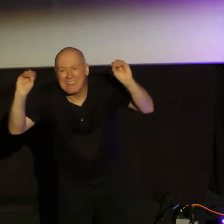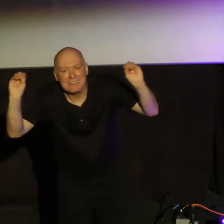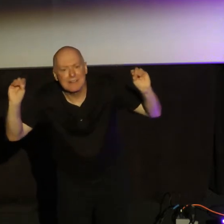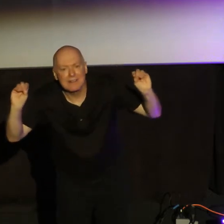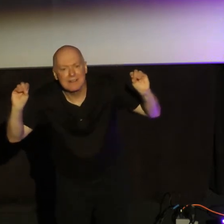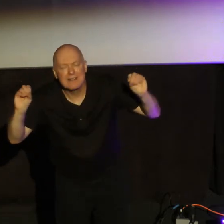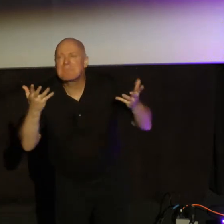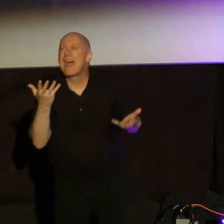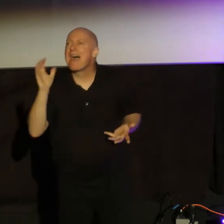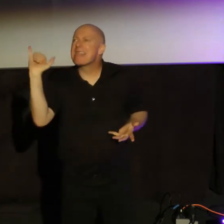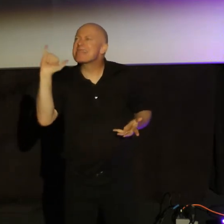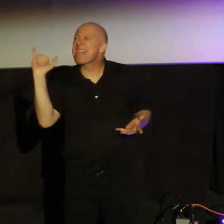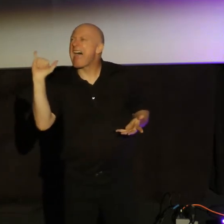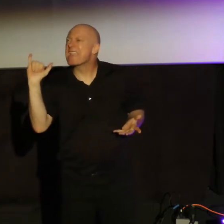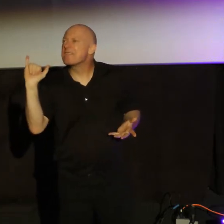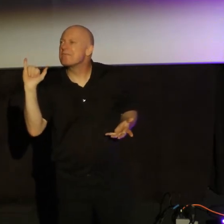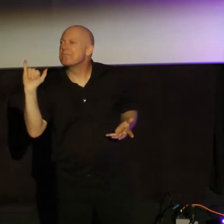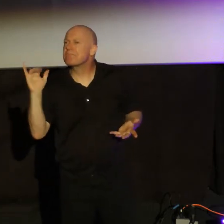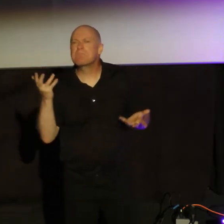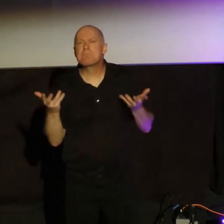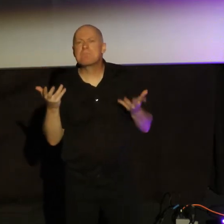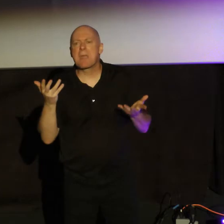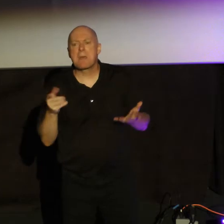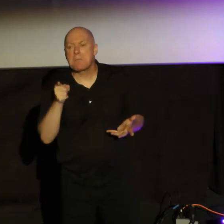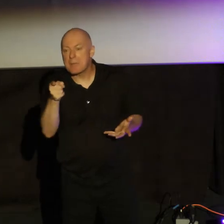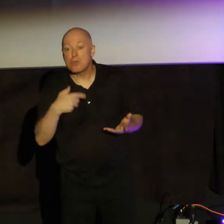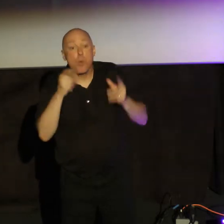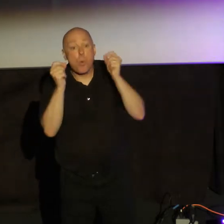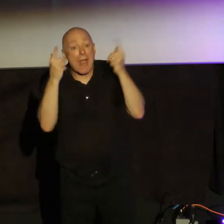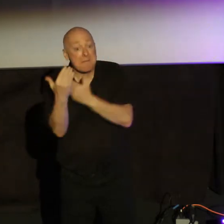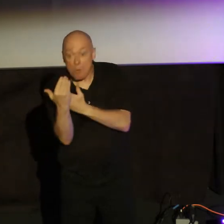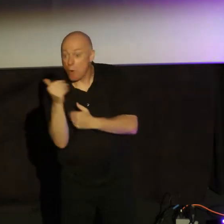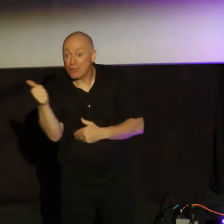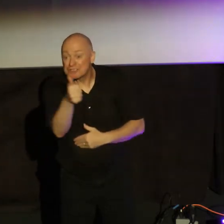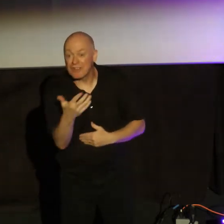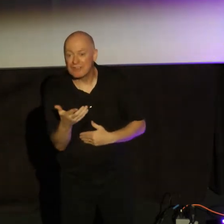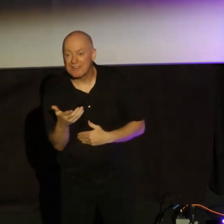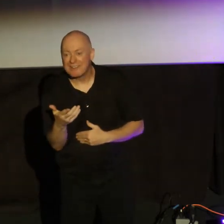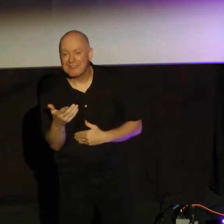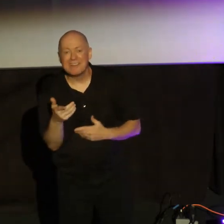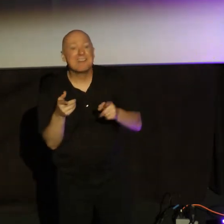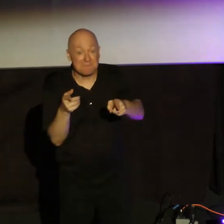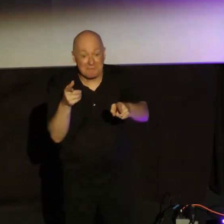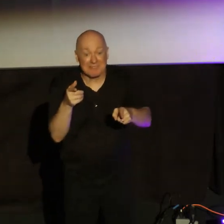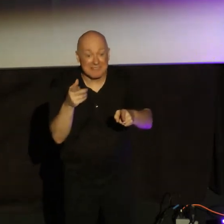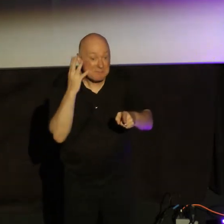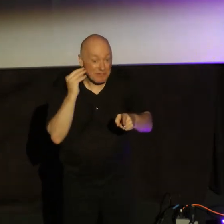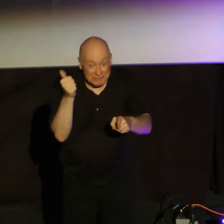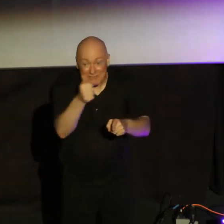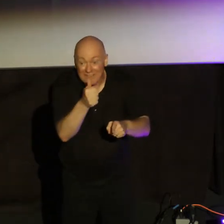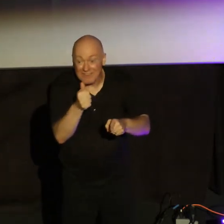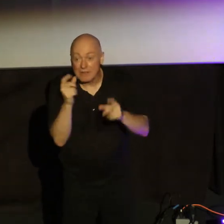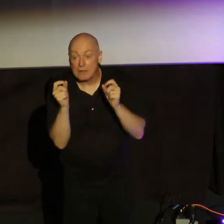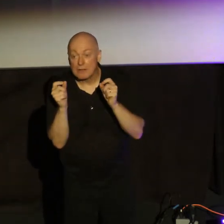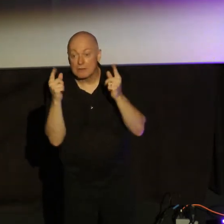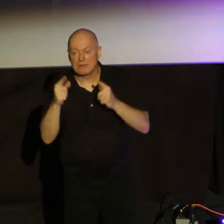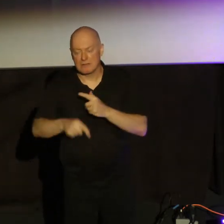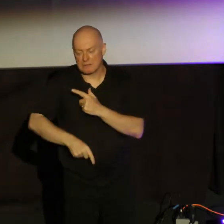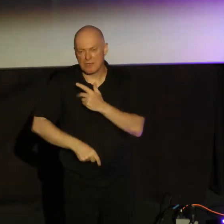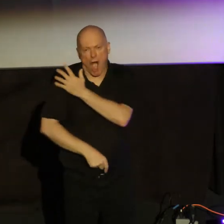It's like if you've ever had, wake up in the morning. And have you ever had this before? You wake up in the morning and you have an arm that's asleep. You've got